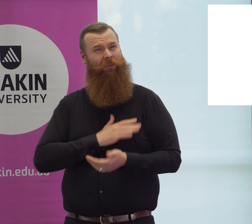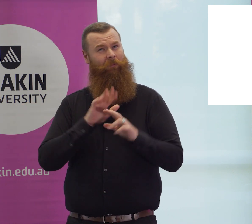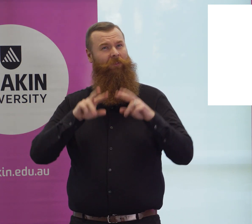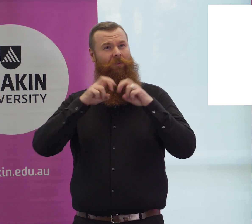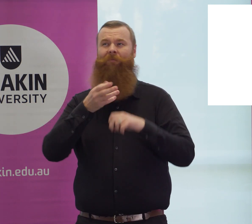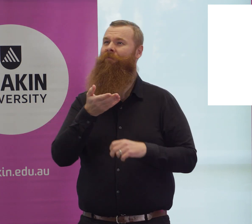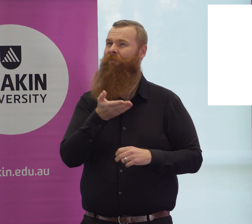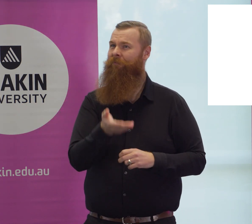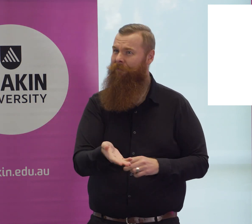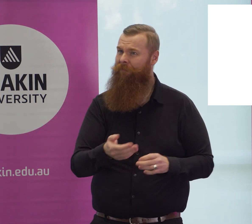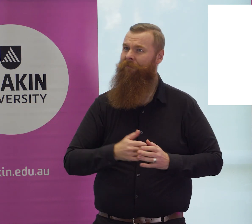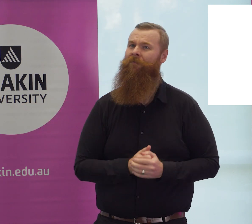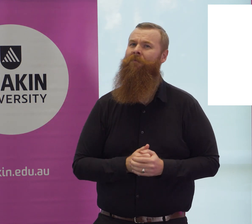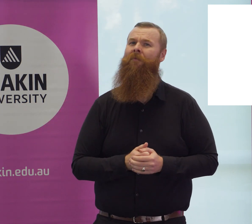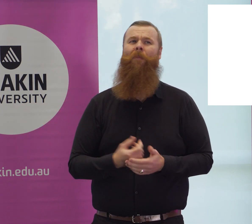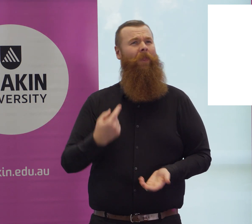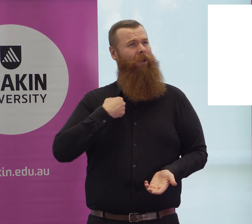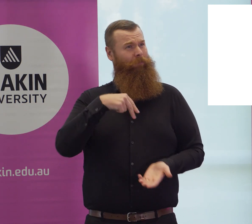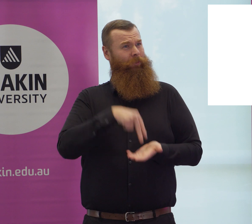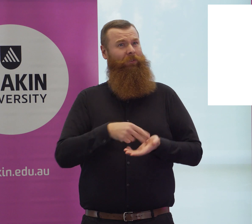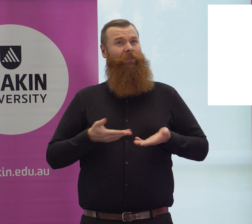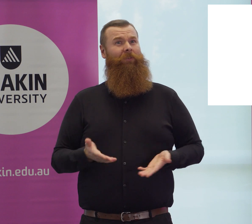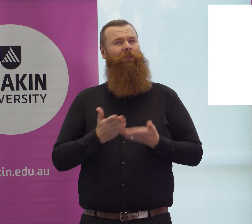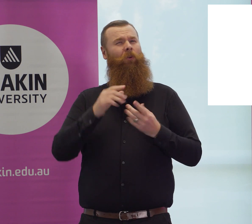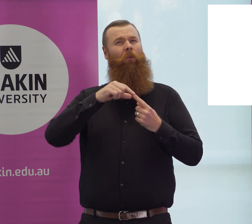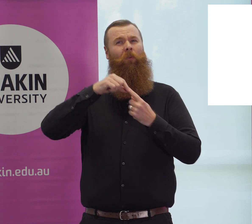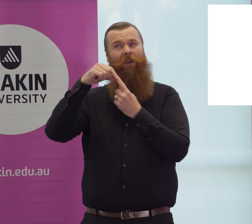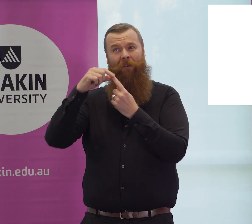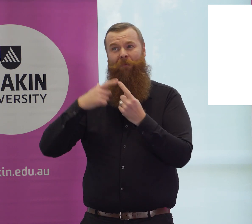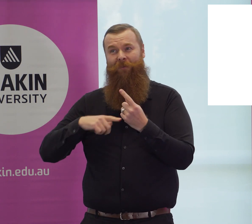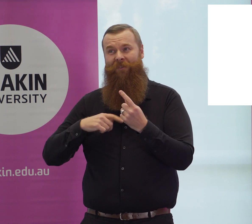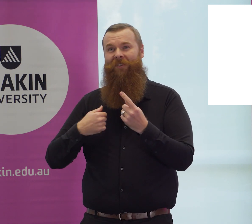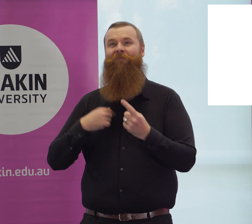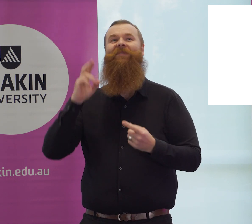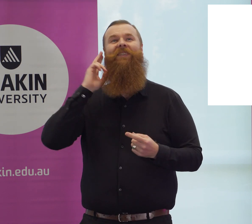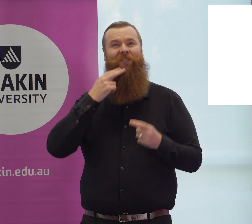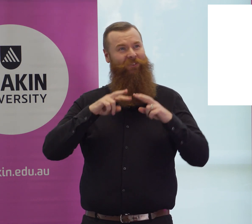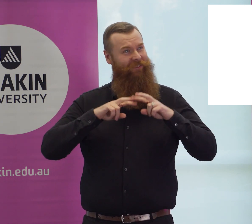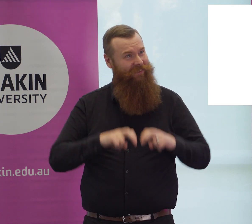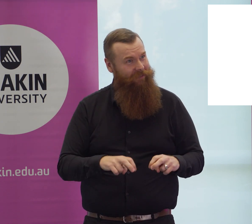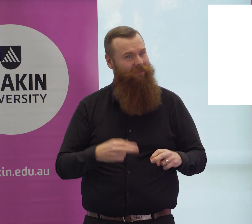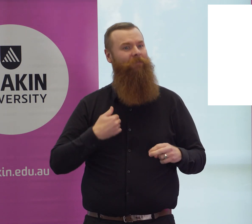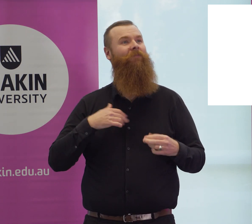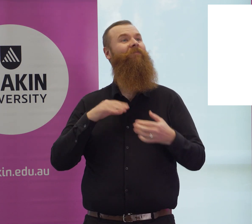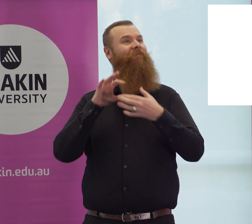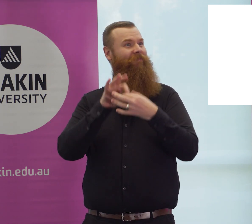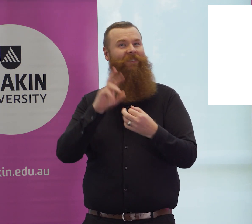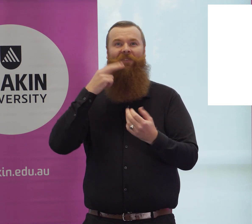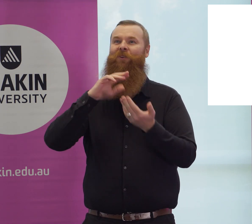That's what I wanted to find out. My position in this research is unique. I am a deaf